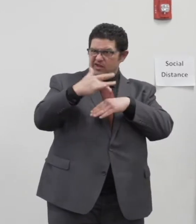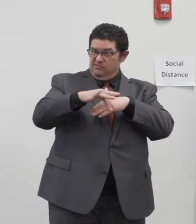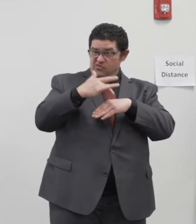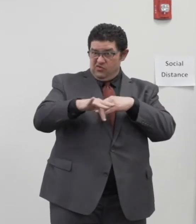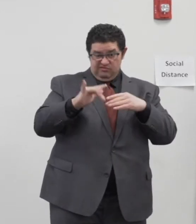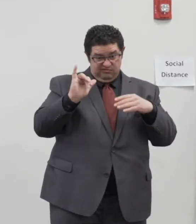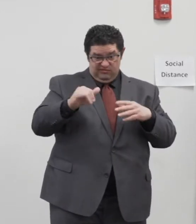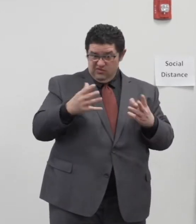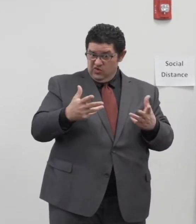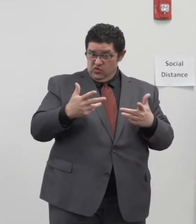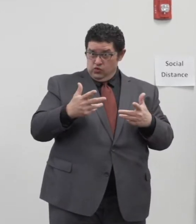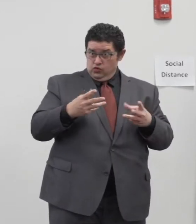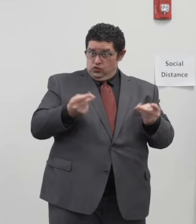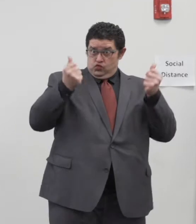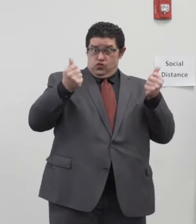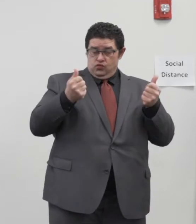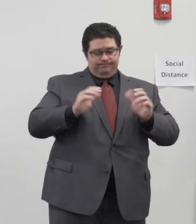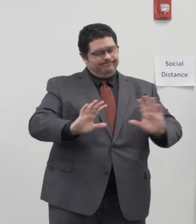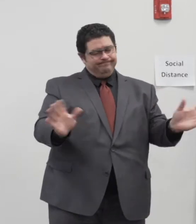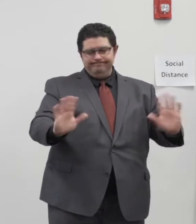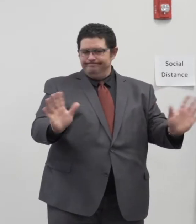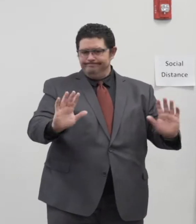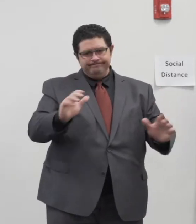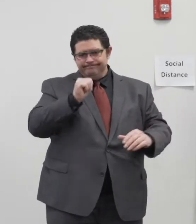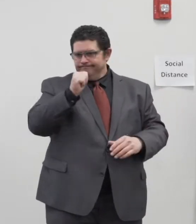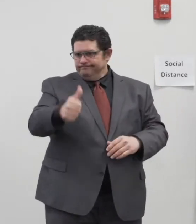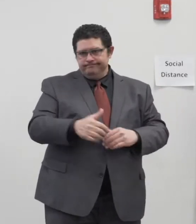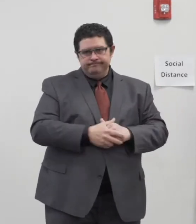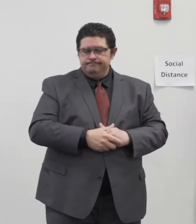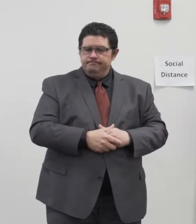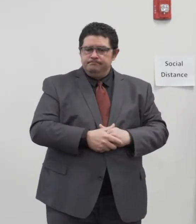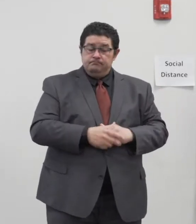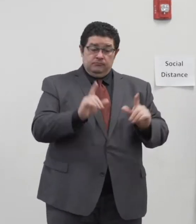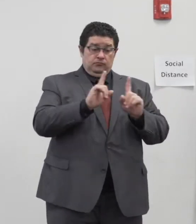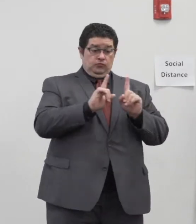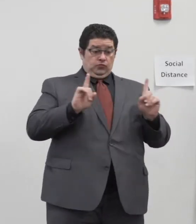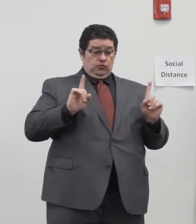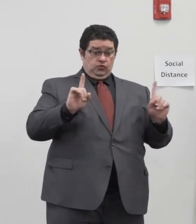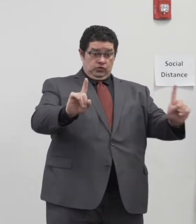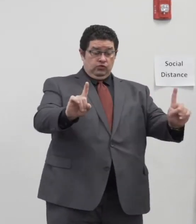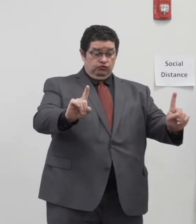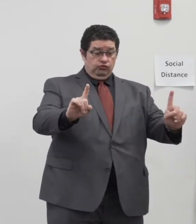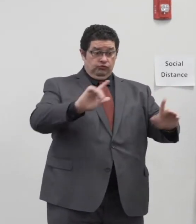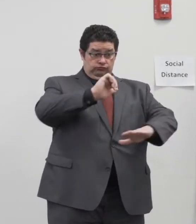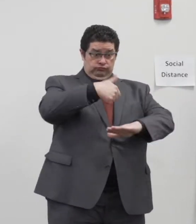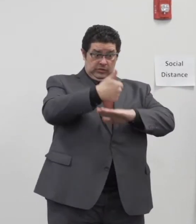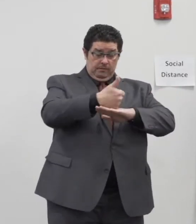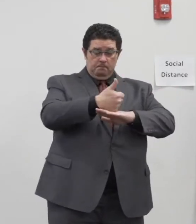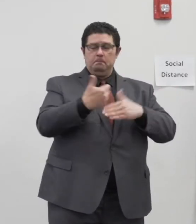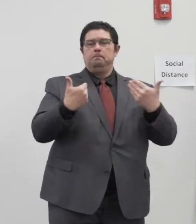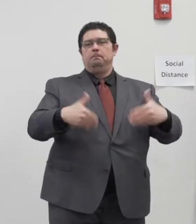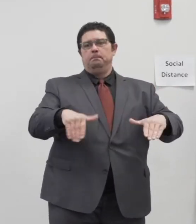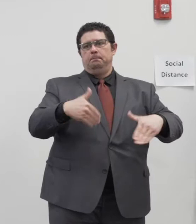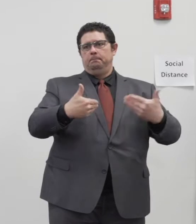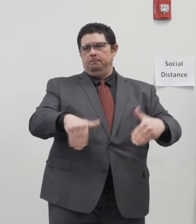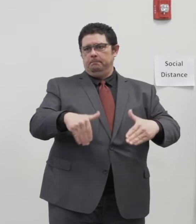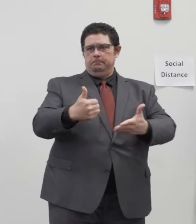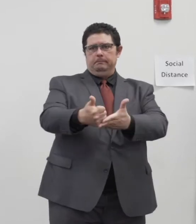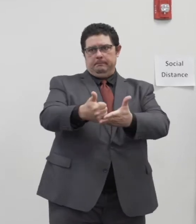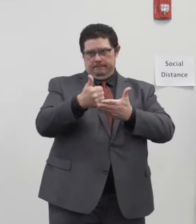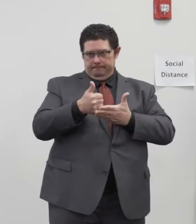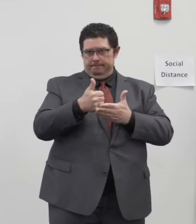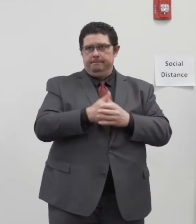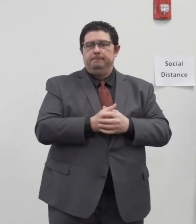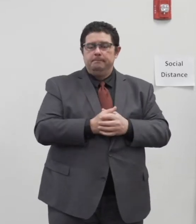anytime soon. But these social distancing restrictions that we have taken have made a real difference. And now it's time to talk